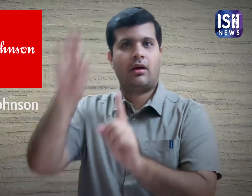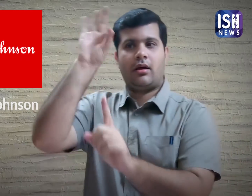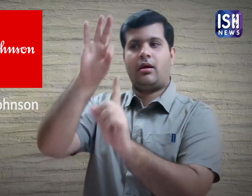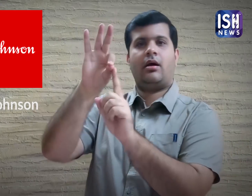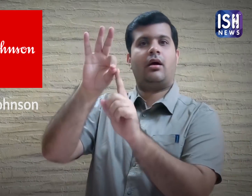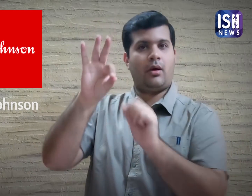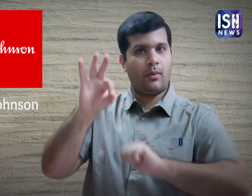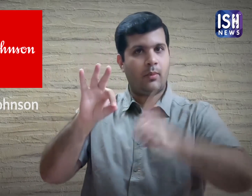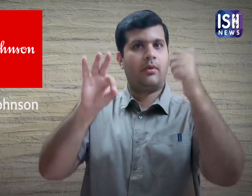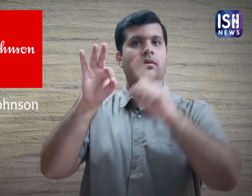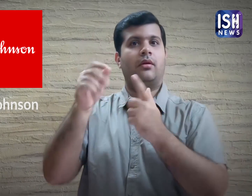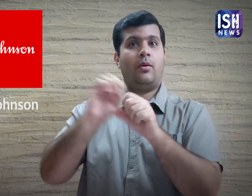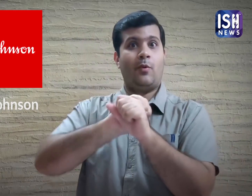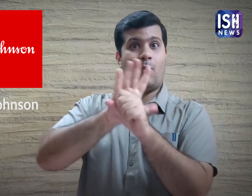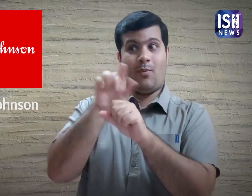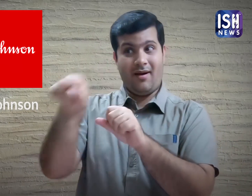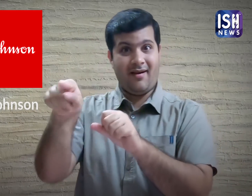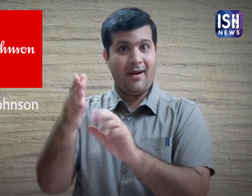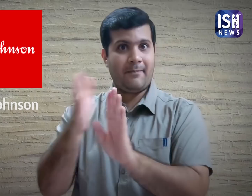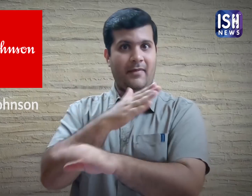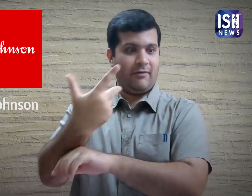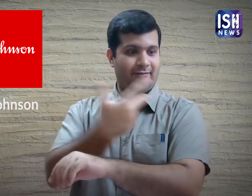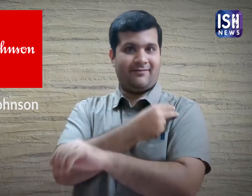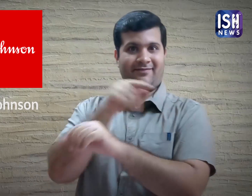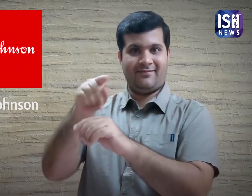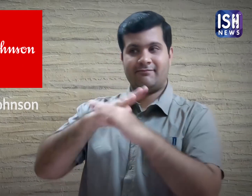they have selected the lead vaccine candidate.